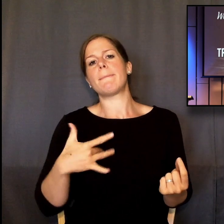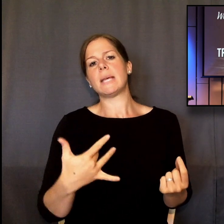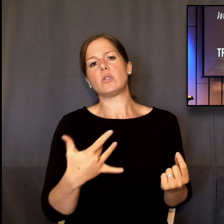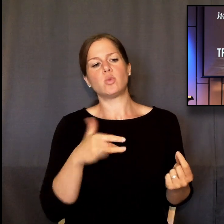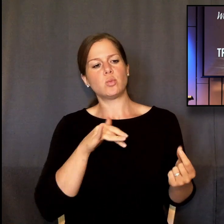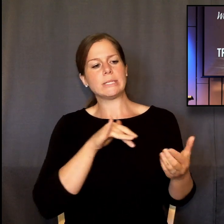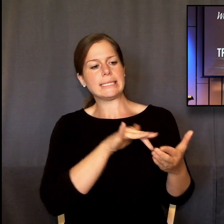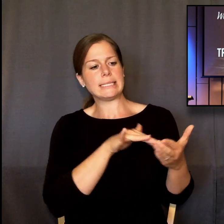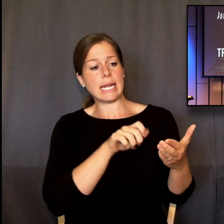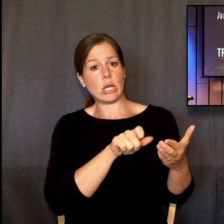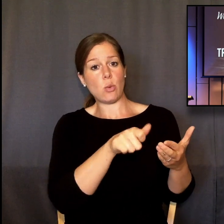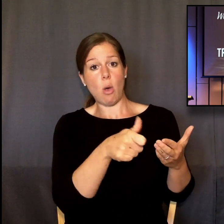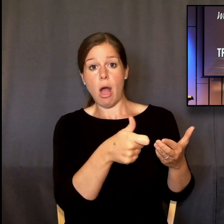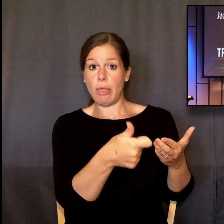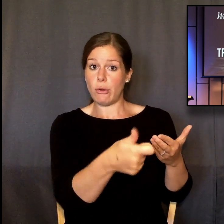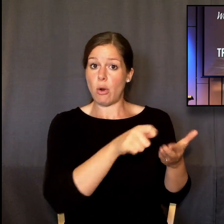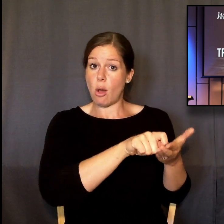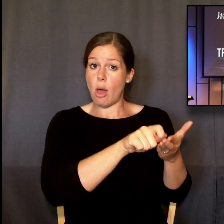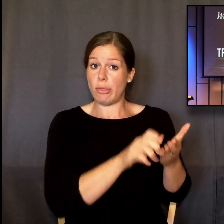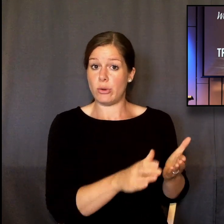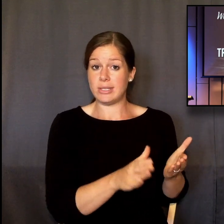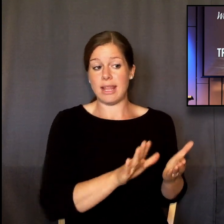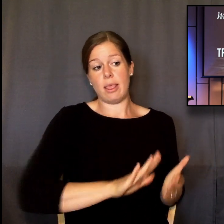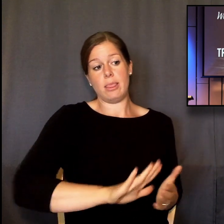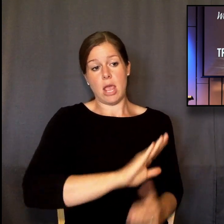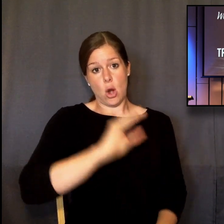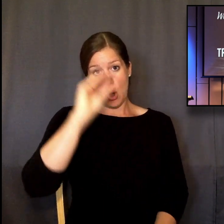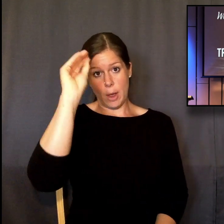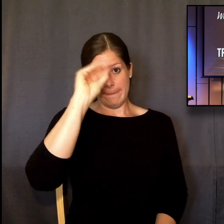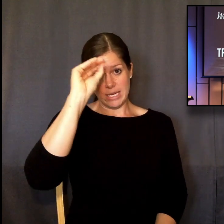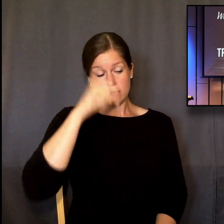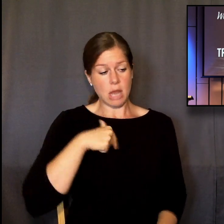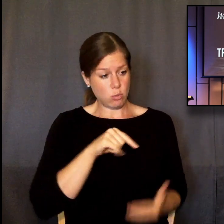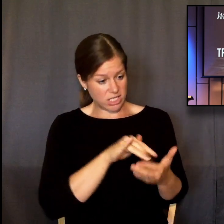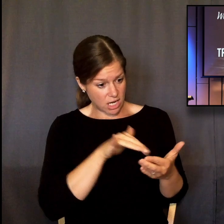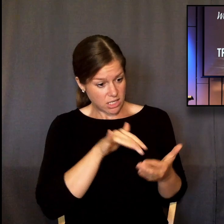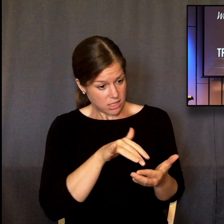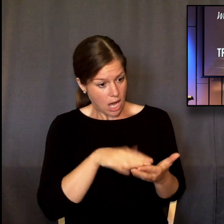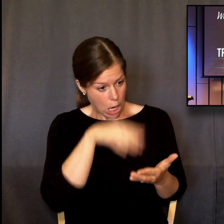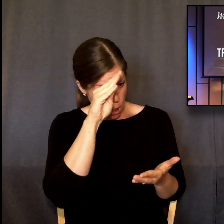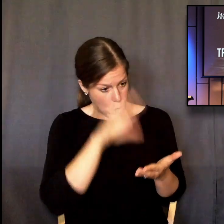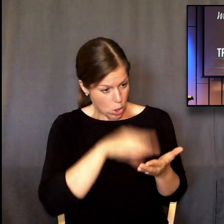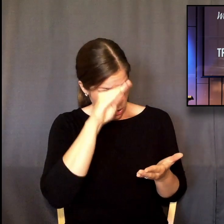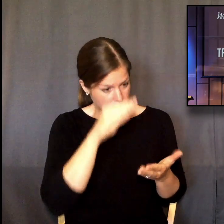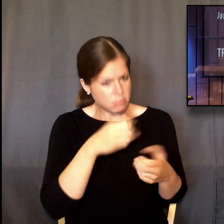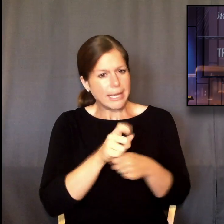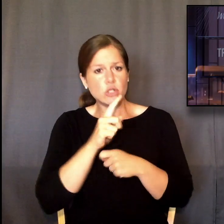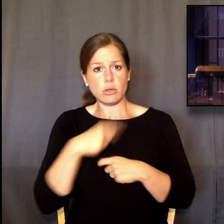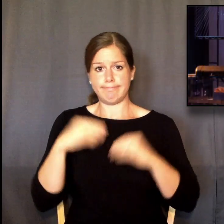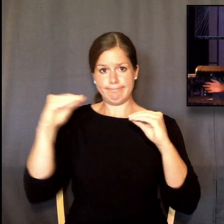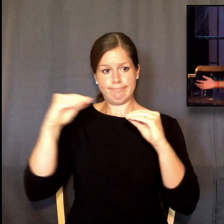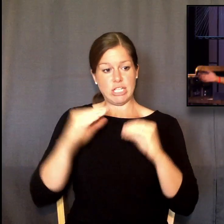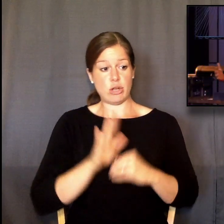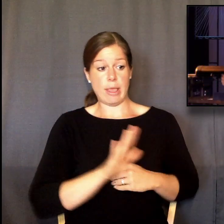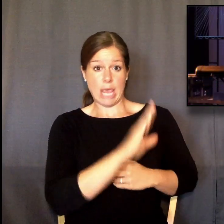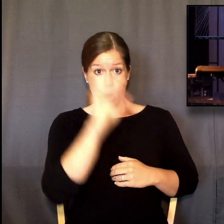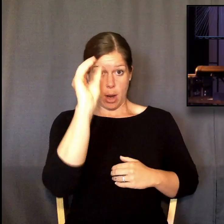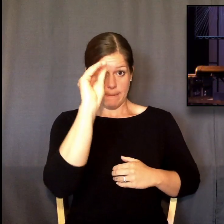that I conveyed their ideas, even though I didn't believe them, that I conveyed their ideas accurately. So a few years ago, I was